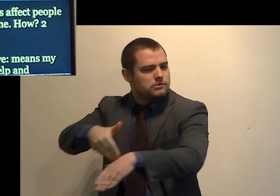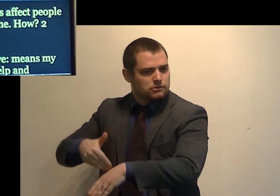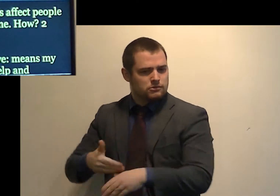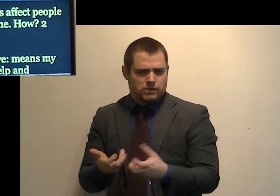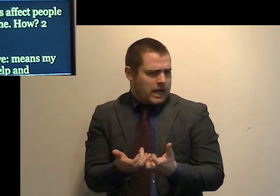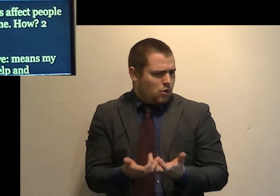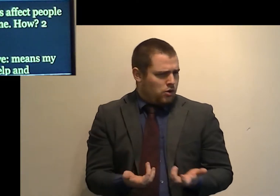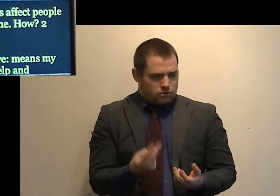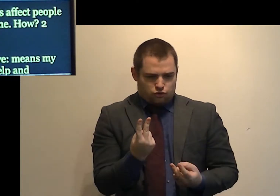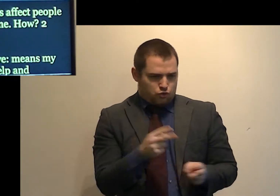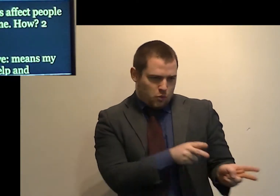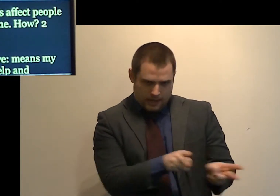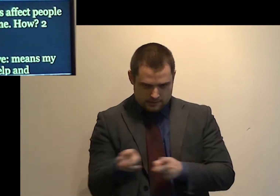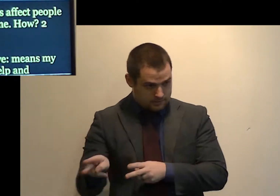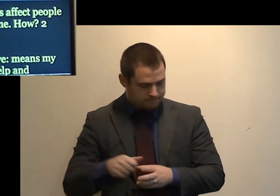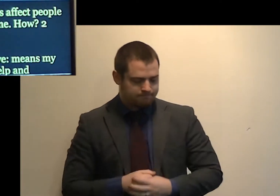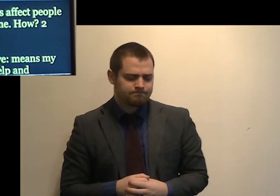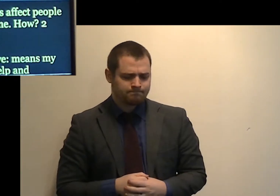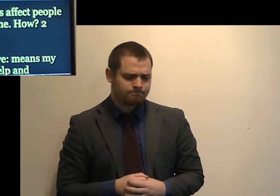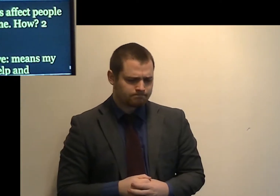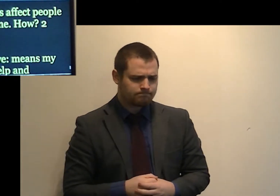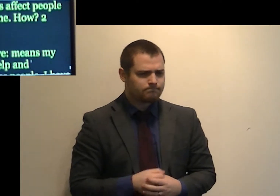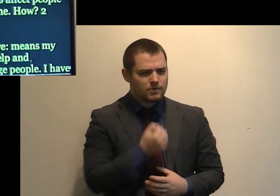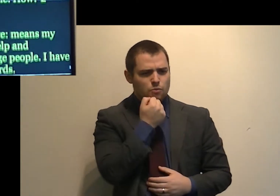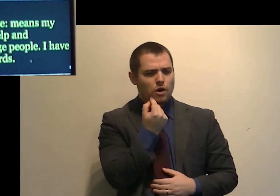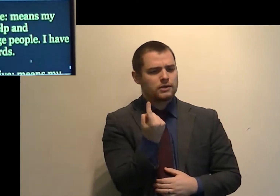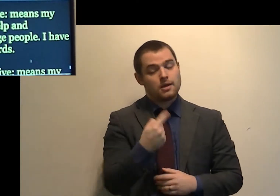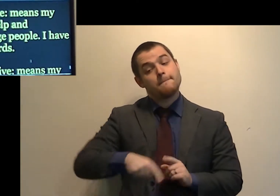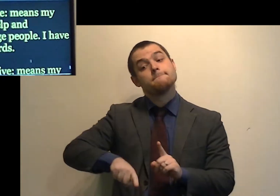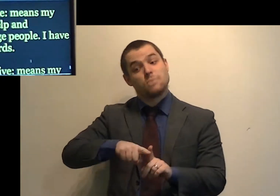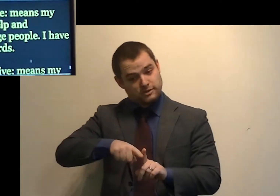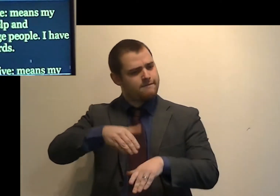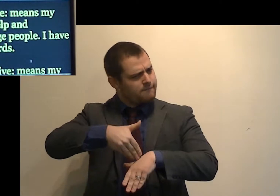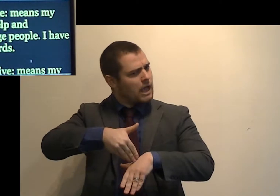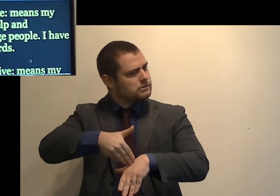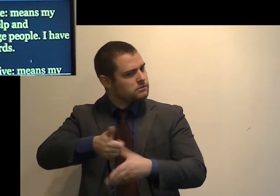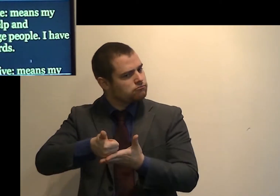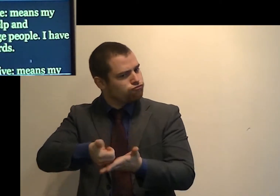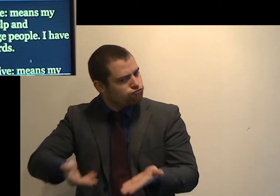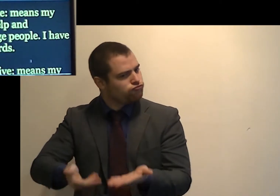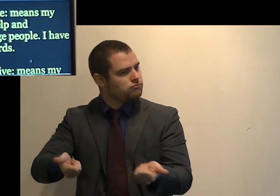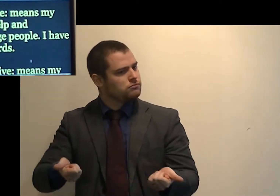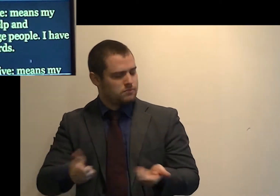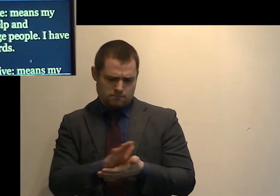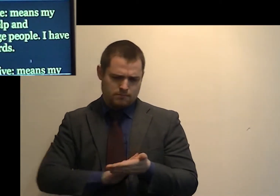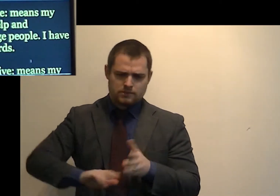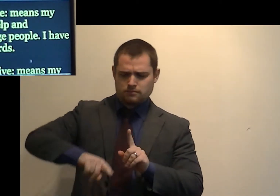Two ways. Number one, positive. Negative means my words help